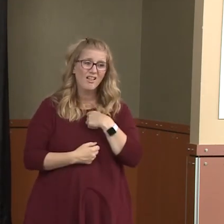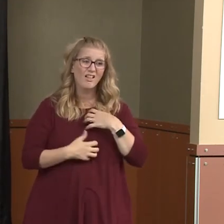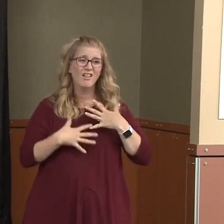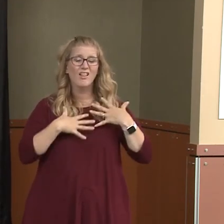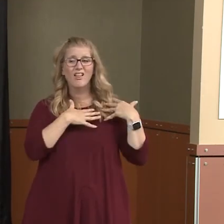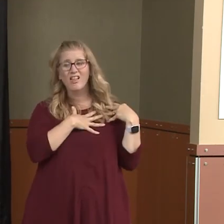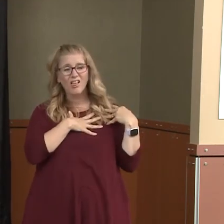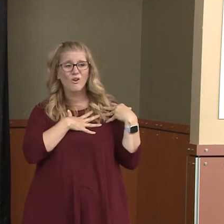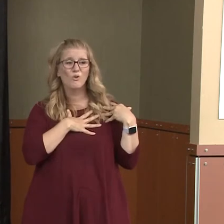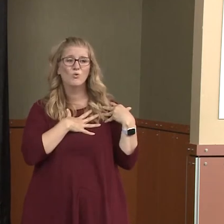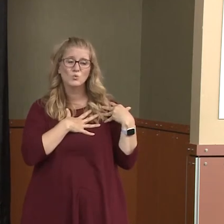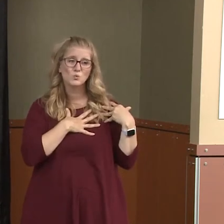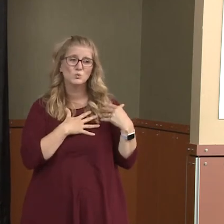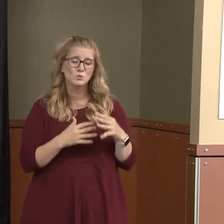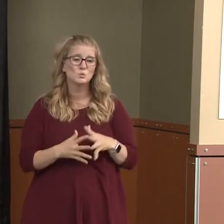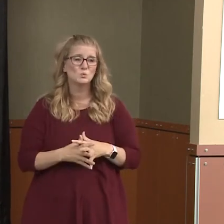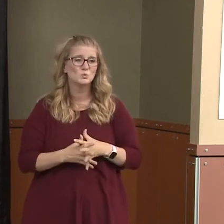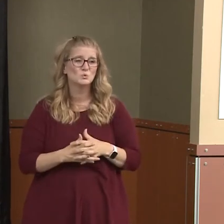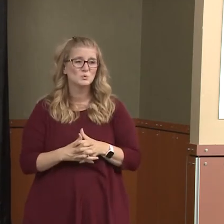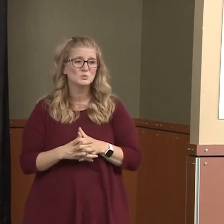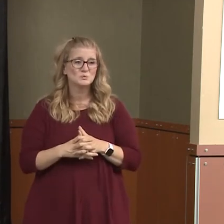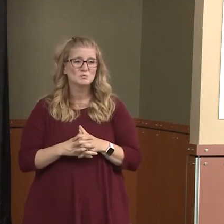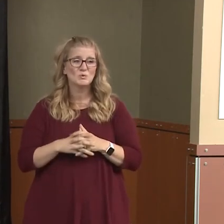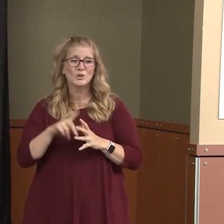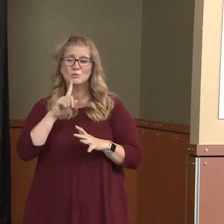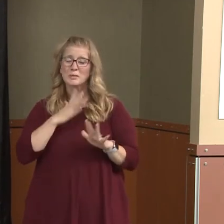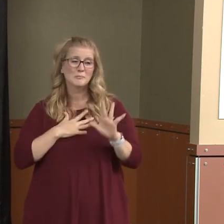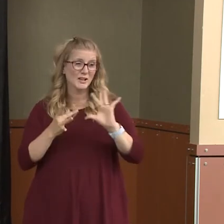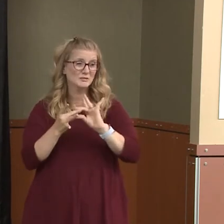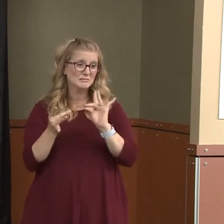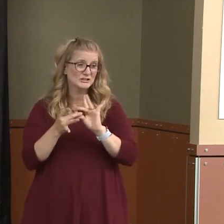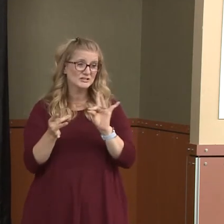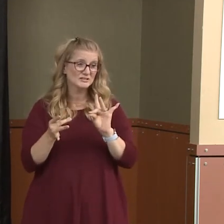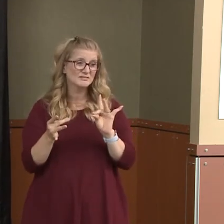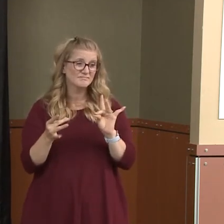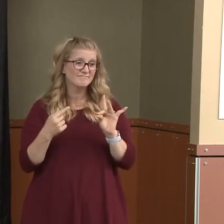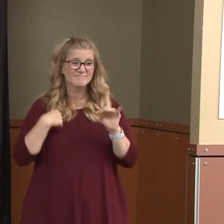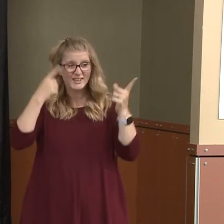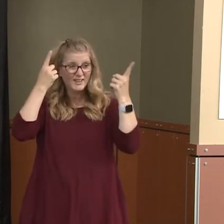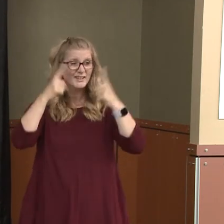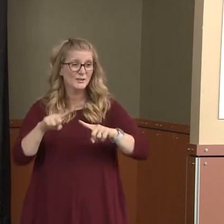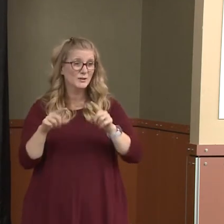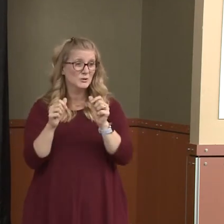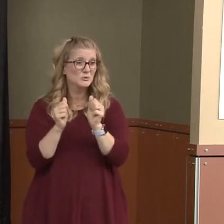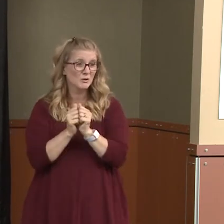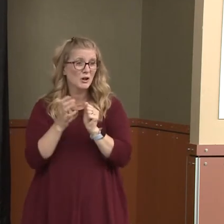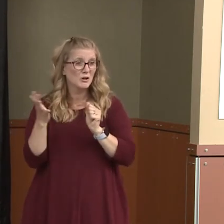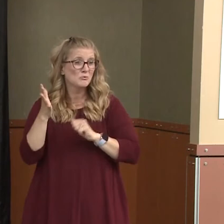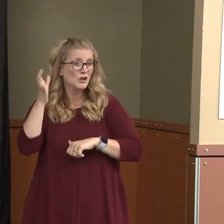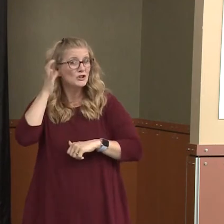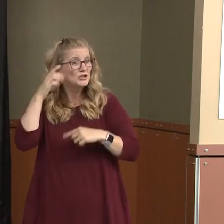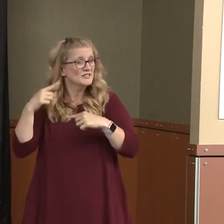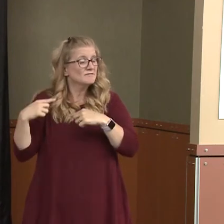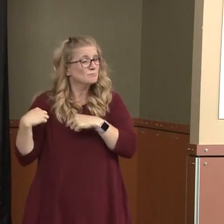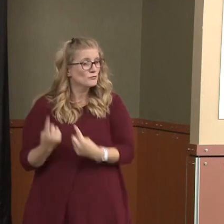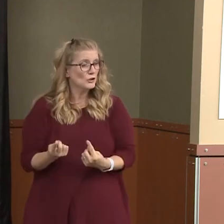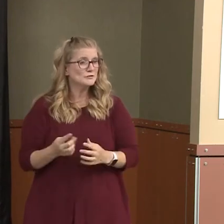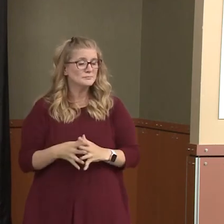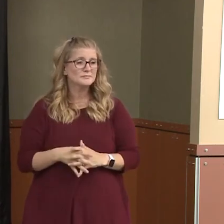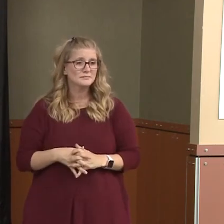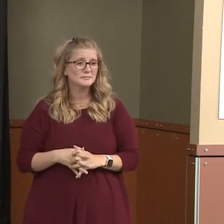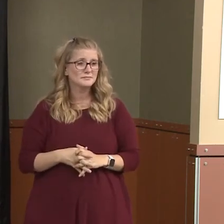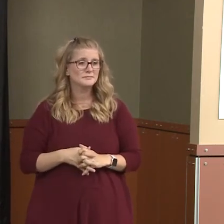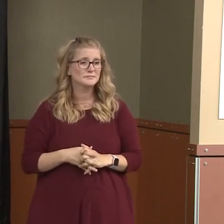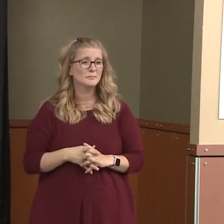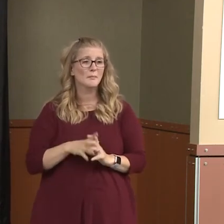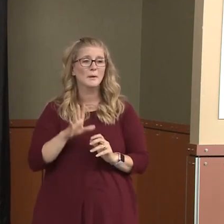I guess my message today really comes to this. I agree with everything that we've heard from the folks that have spoken up to this point. We